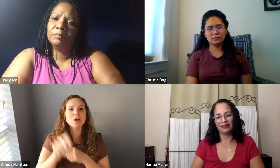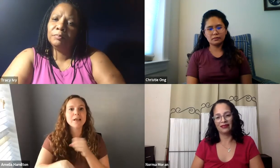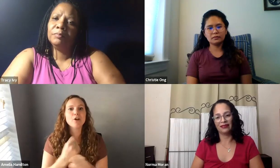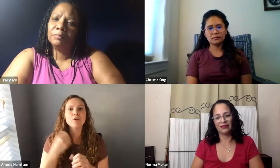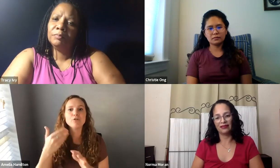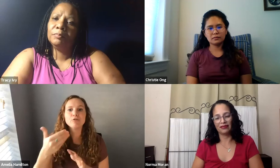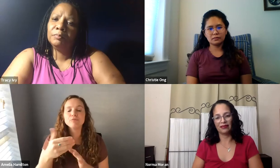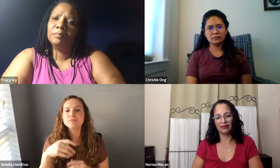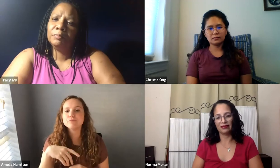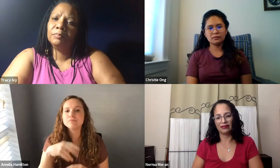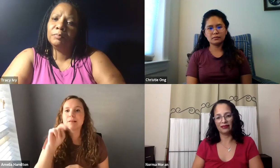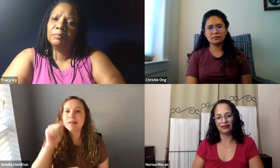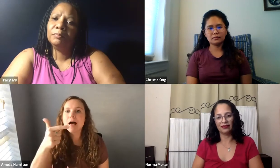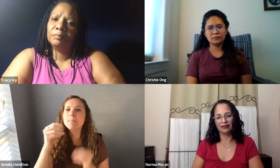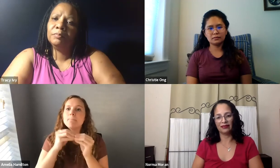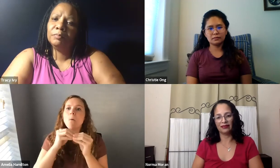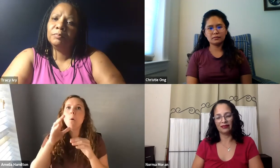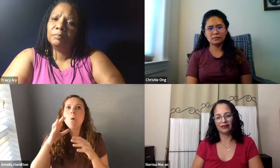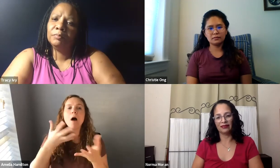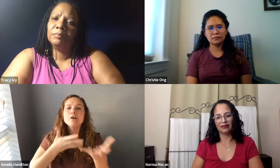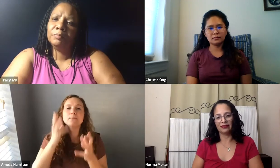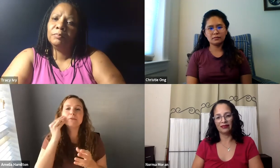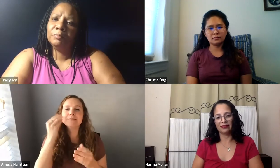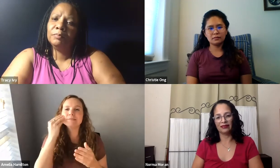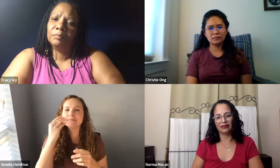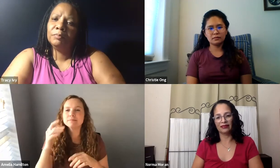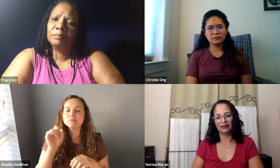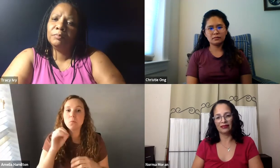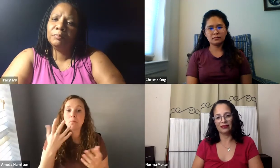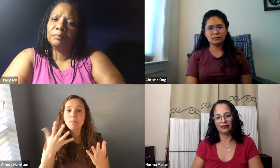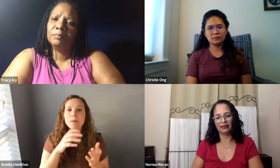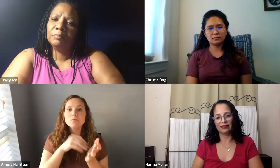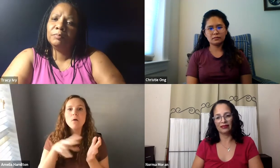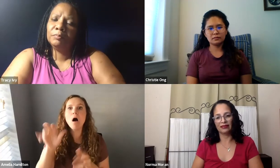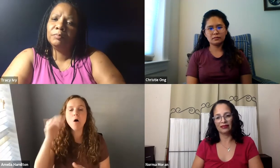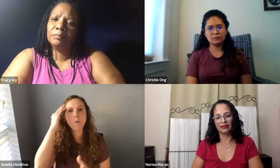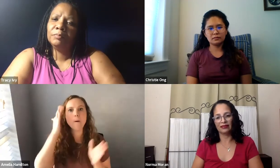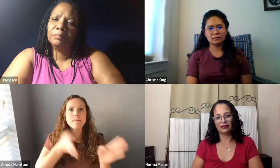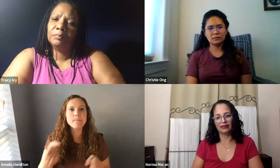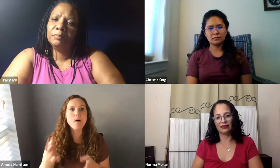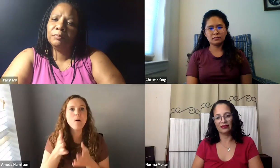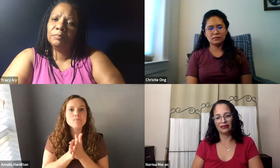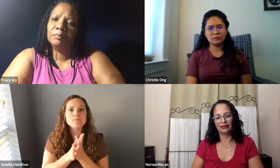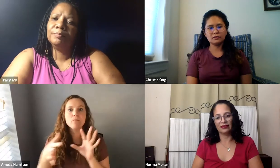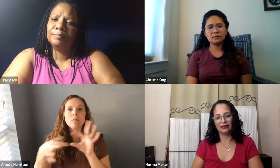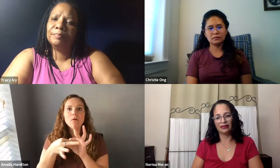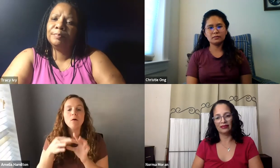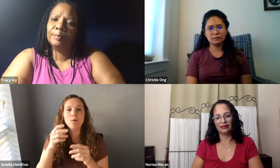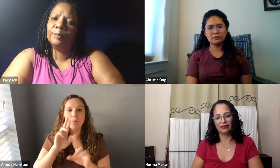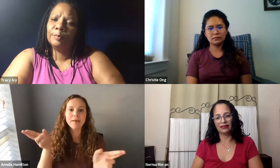allow more conversation that way. I know that there are some great experiences out there that would maybe